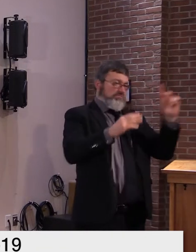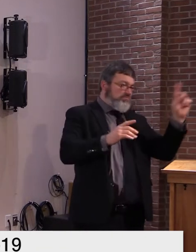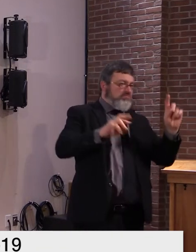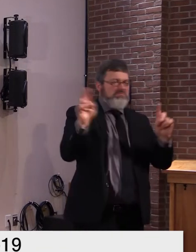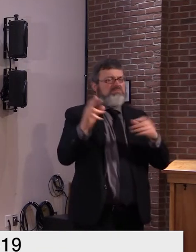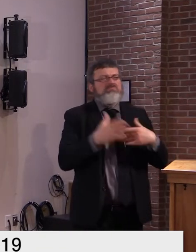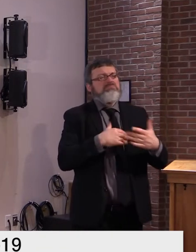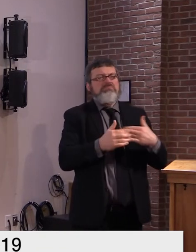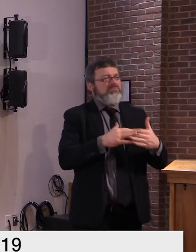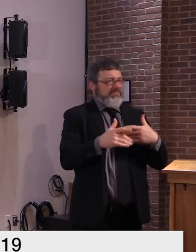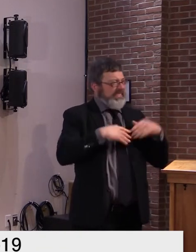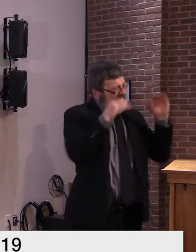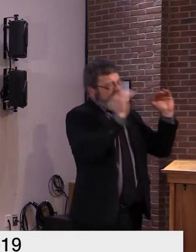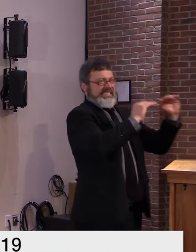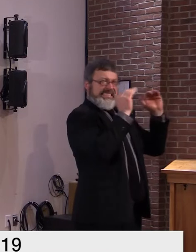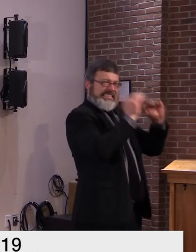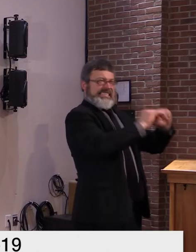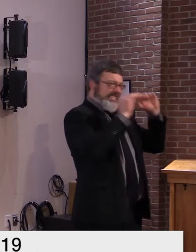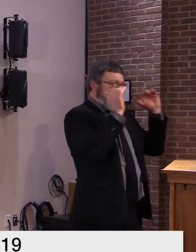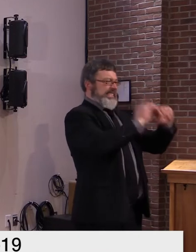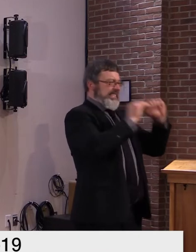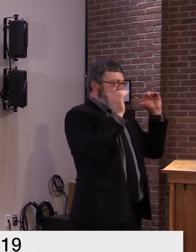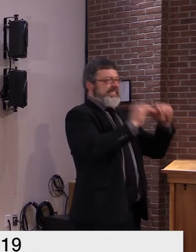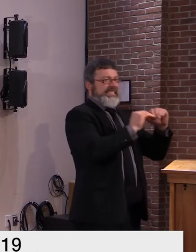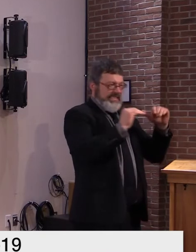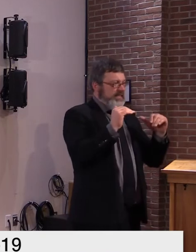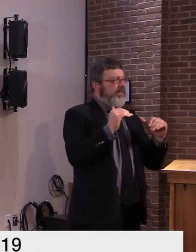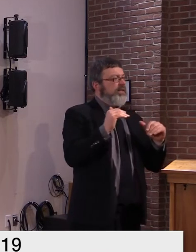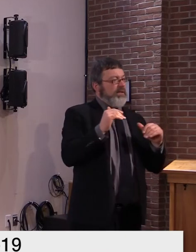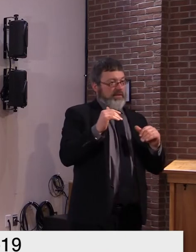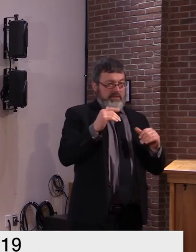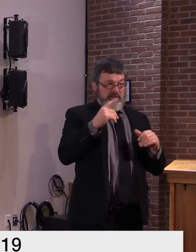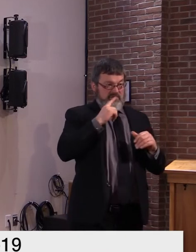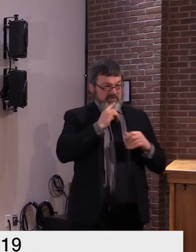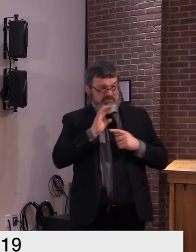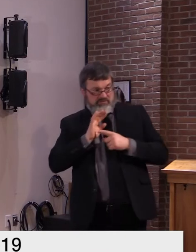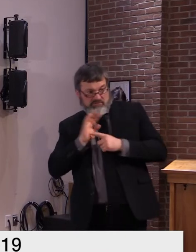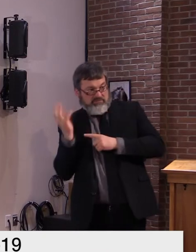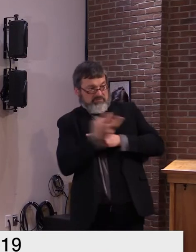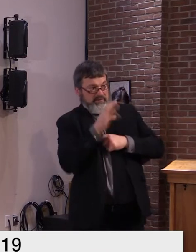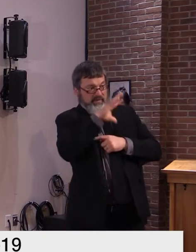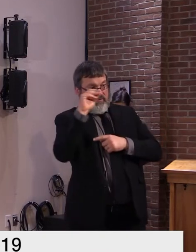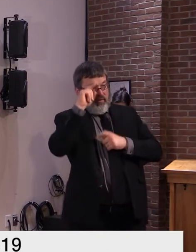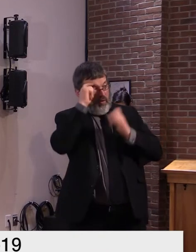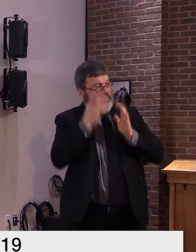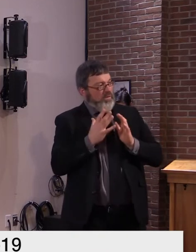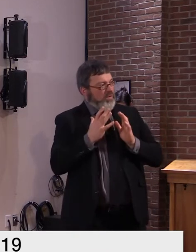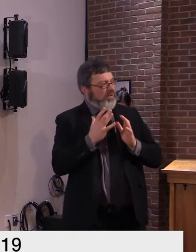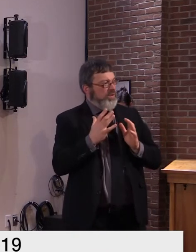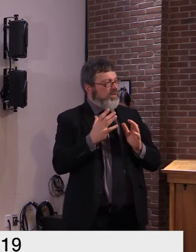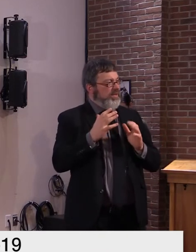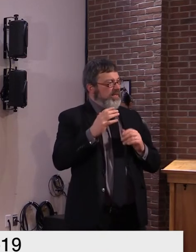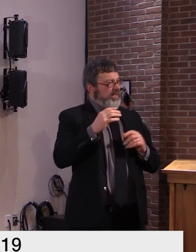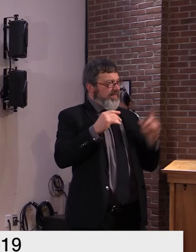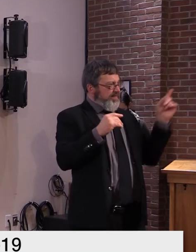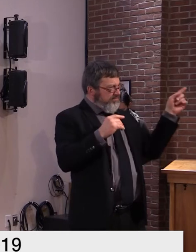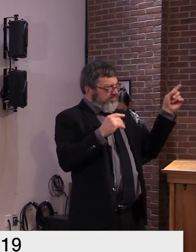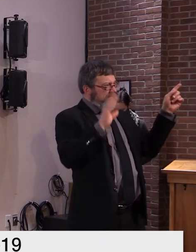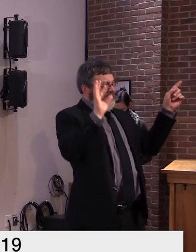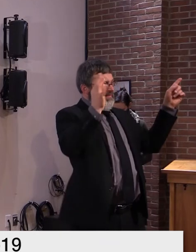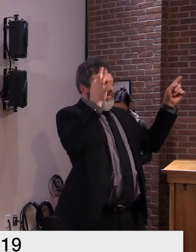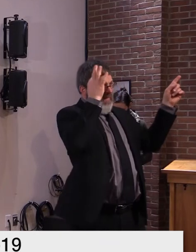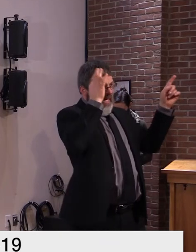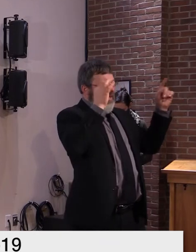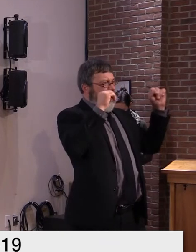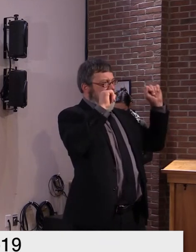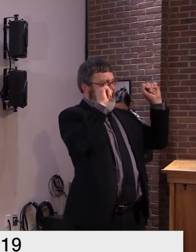uh to again members of both sides dial that there could be uh uh something that would take place before the end of the year but but